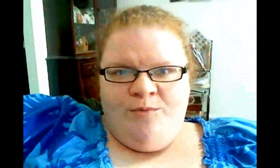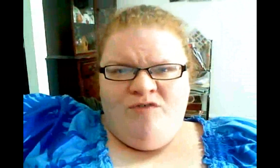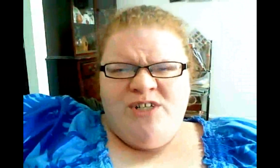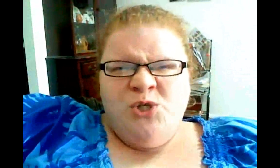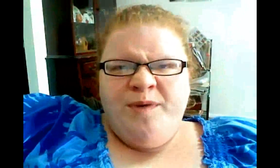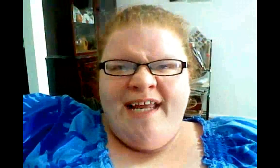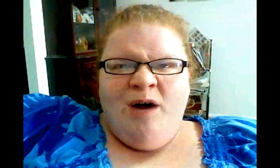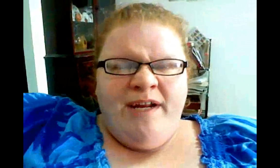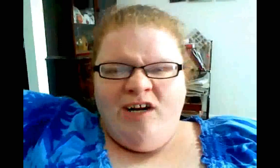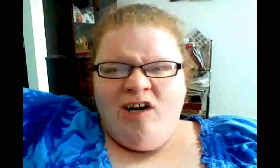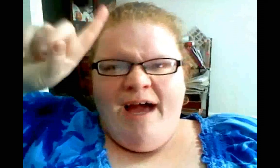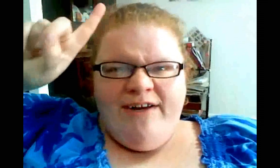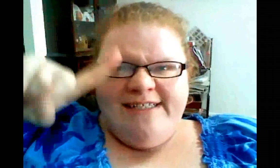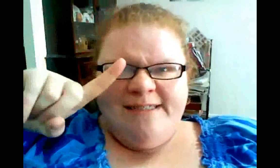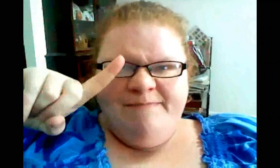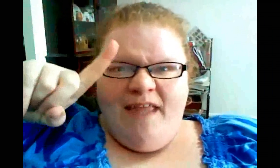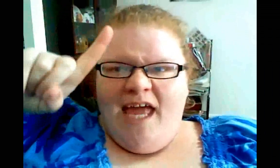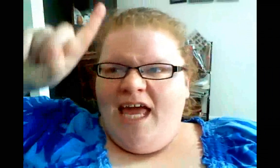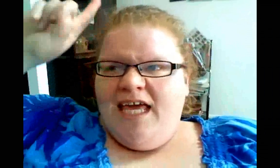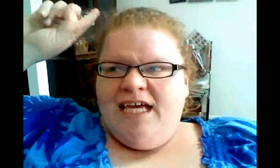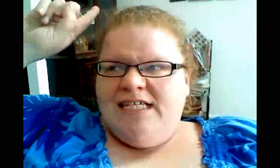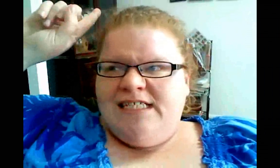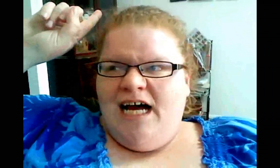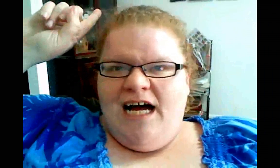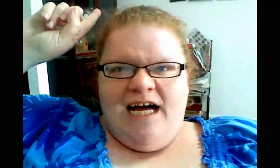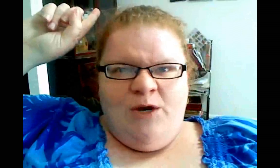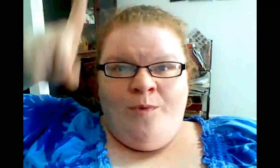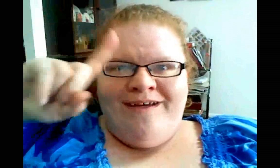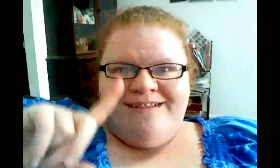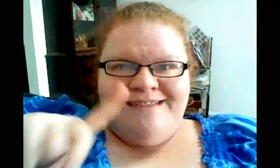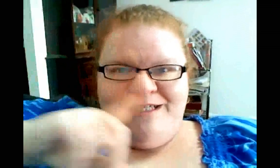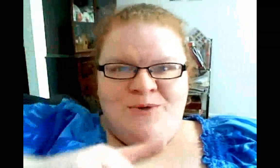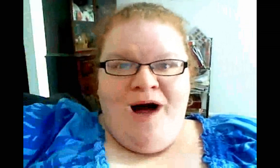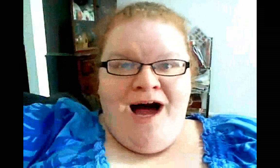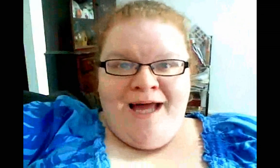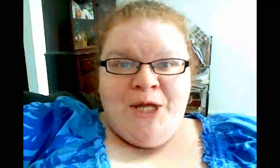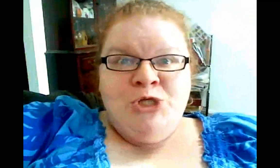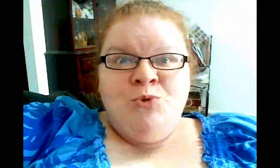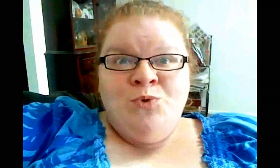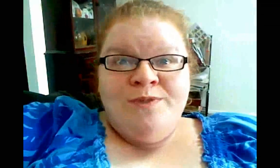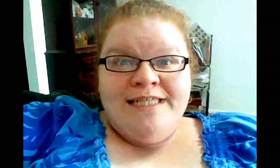whatever it is you're reading. I want to hear all about it. And I will see you on Tuesday.